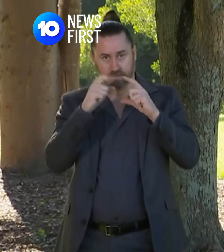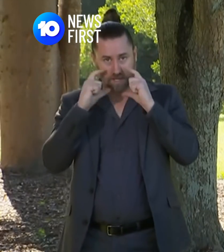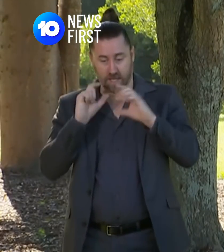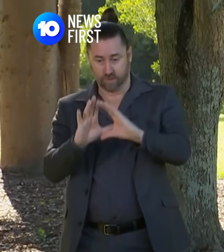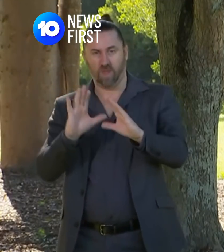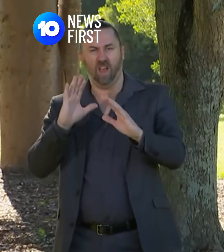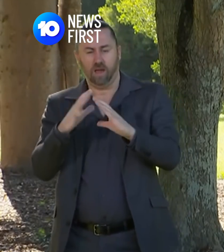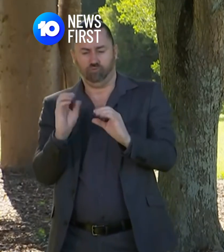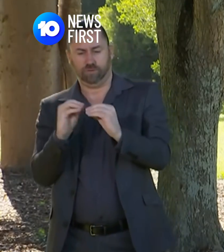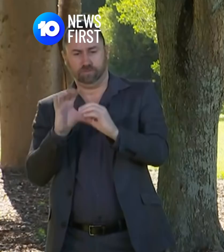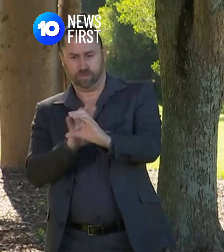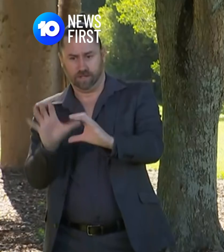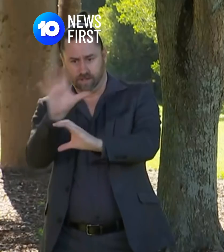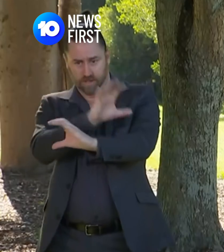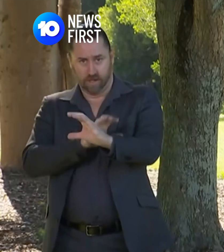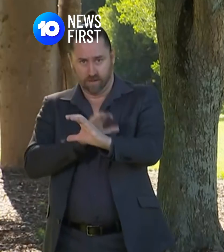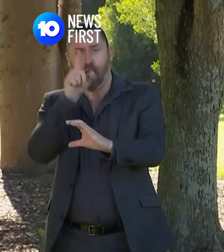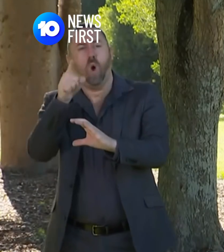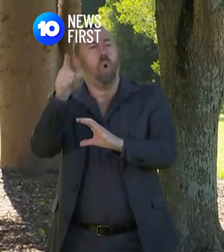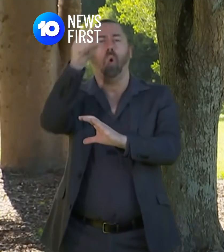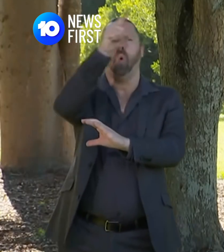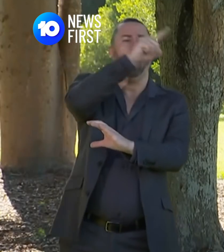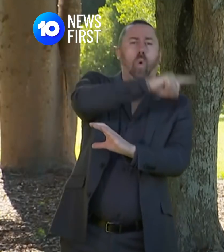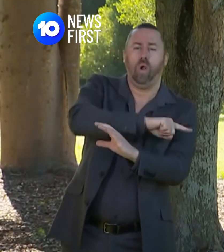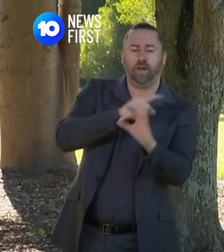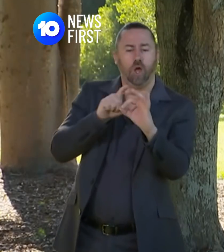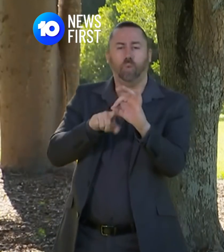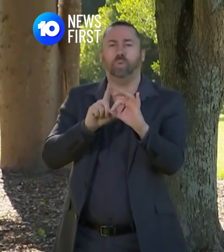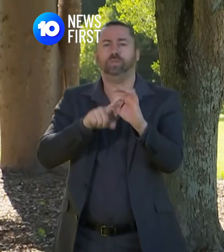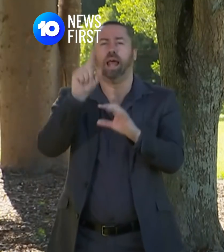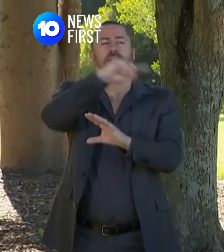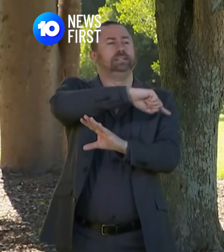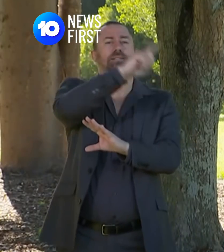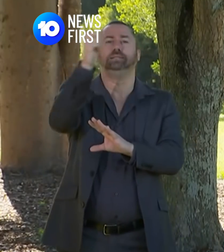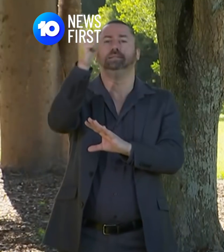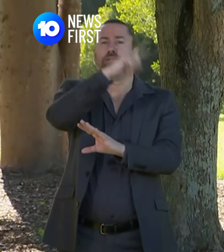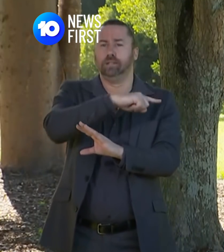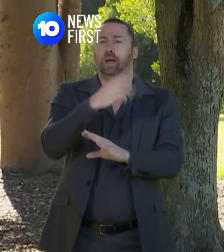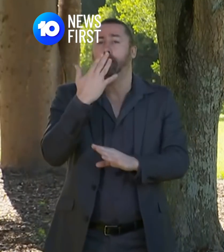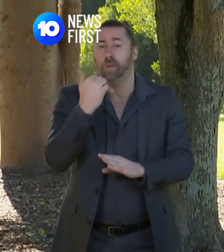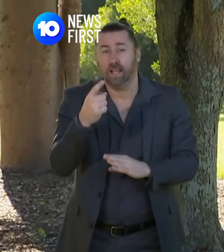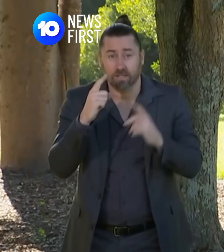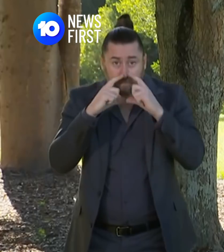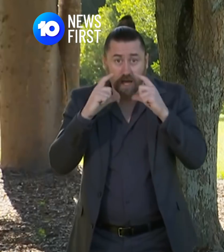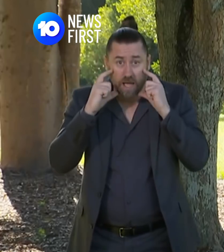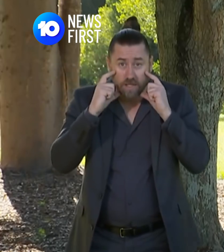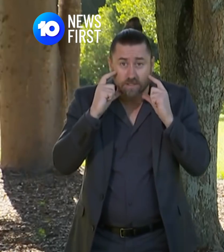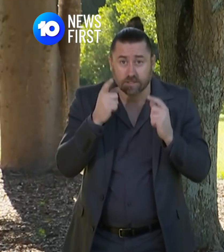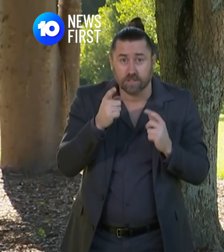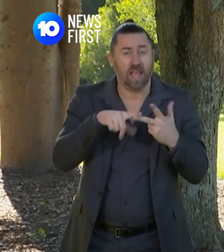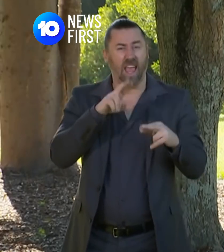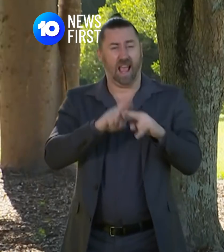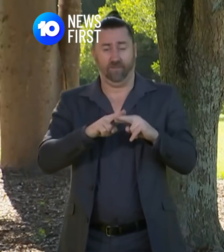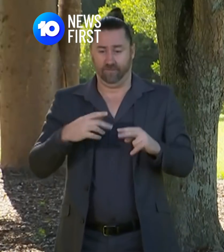of the state outside the five local government areas that make up greater Brisbane I'm asking that you wear a mask when you